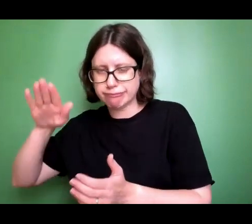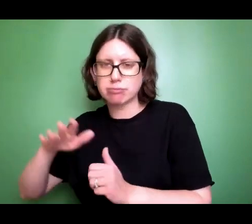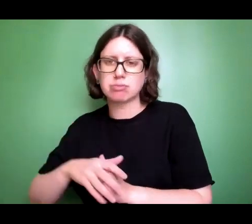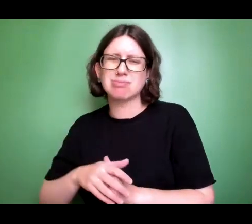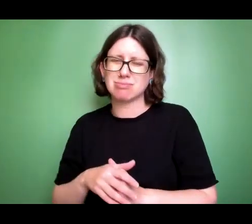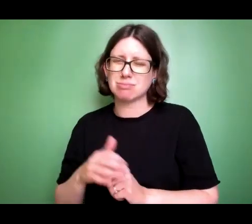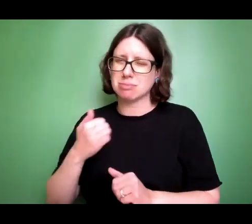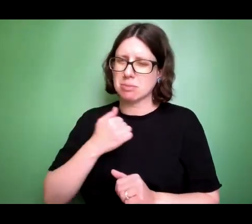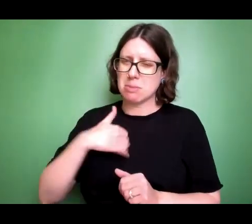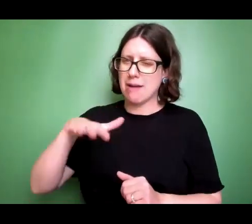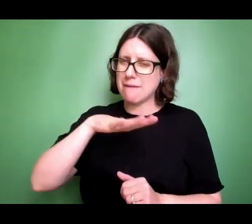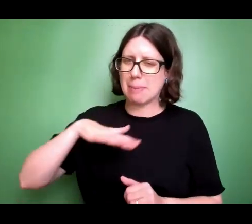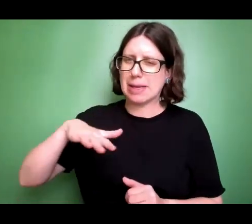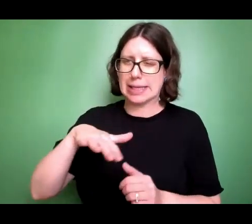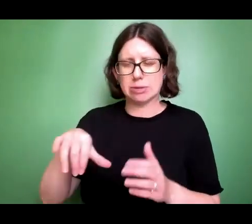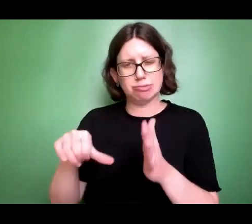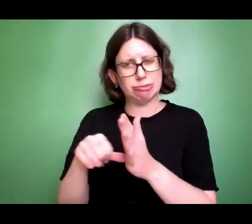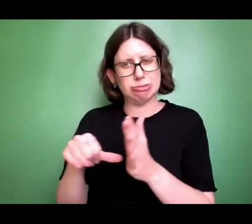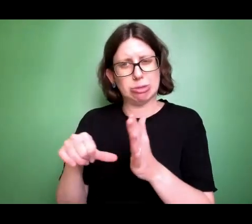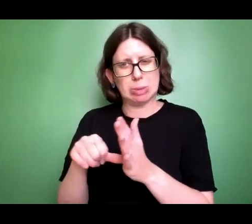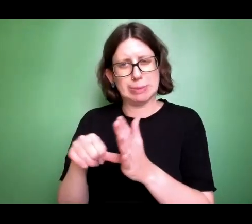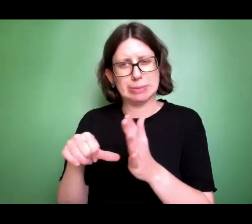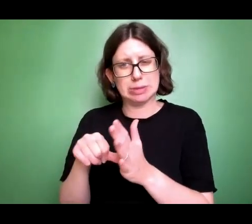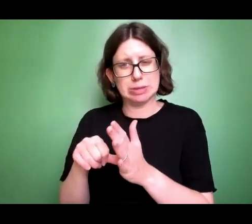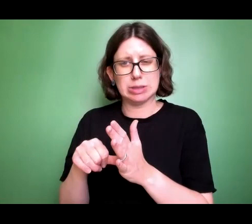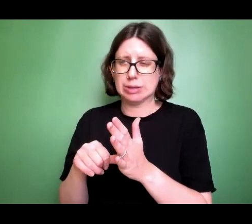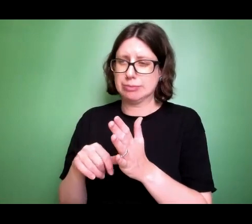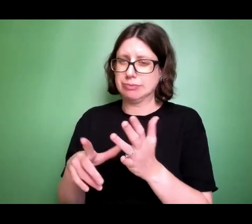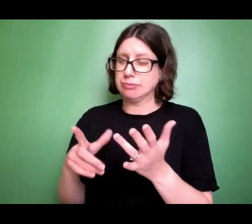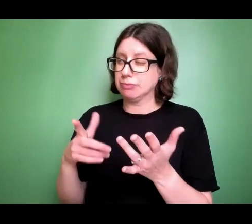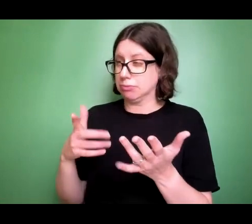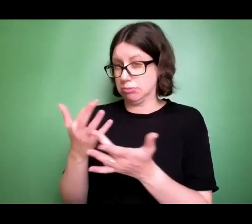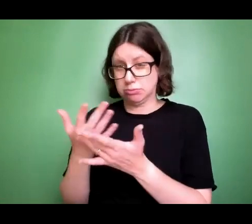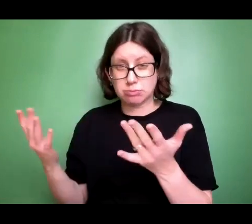recovery or coming out of recovery. There's not a single marriage in my entire family.